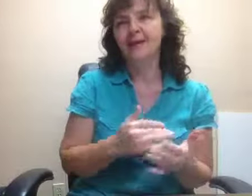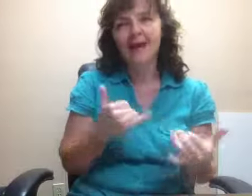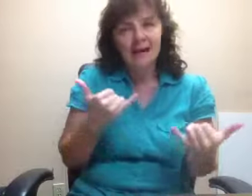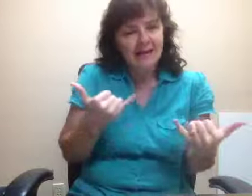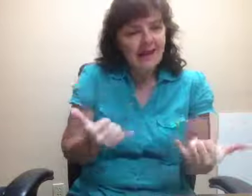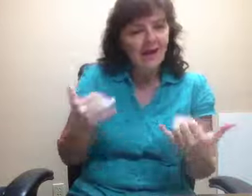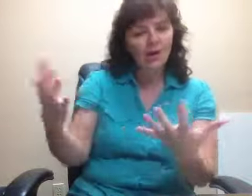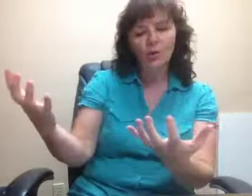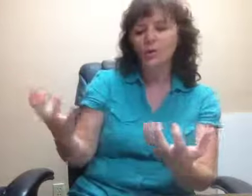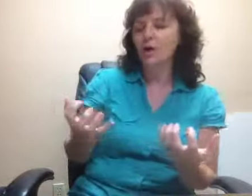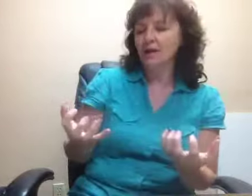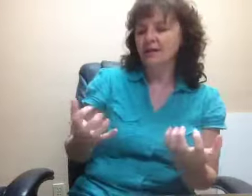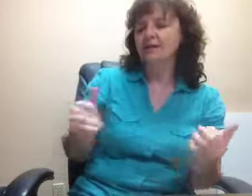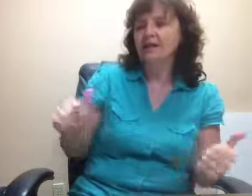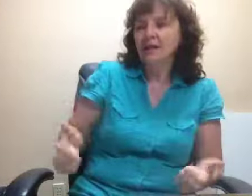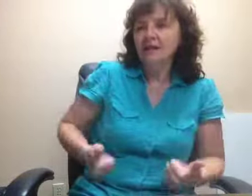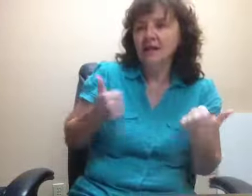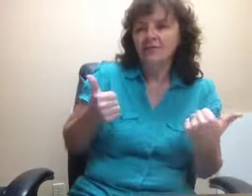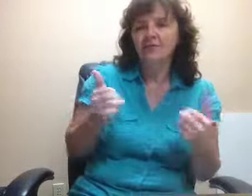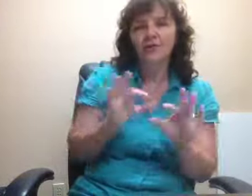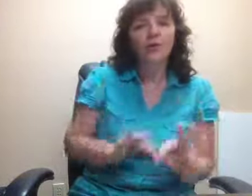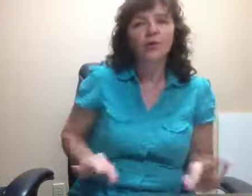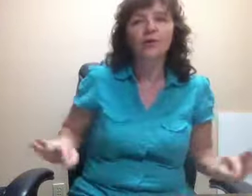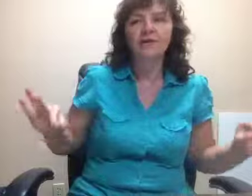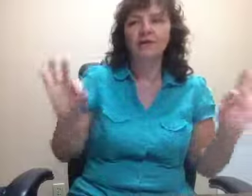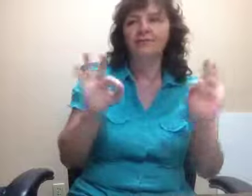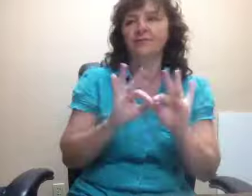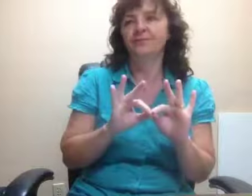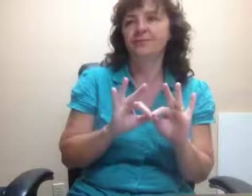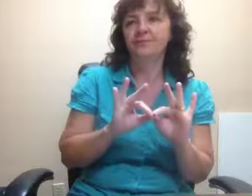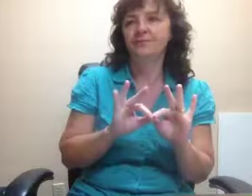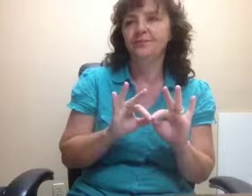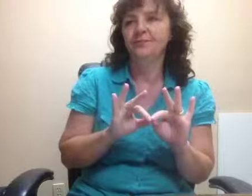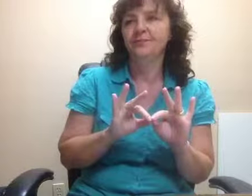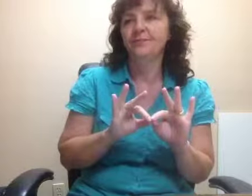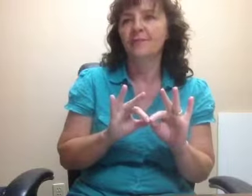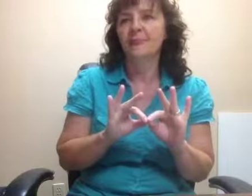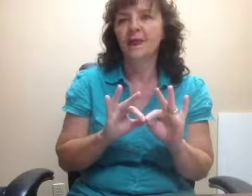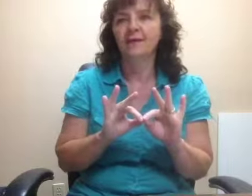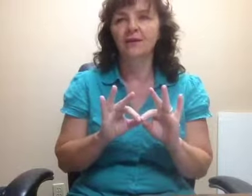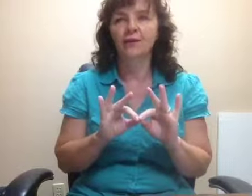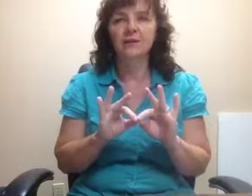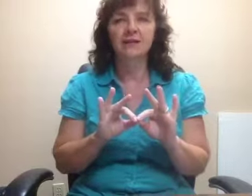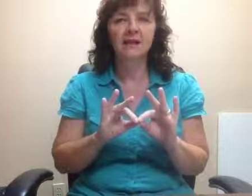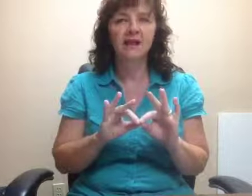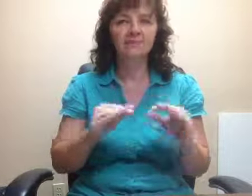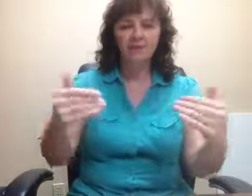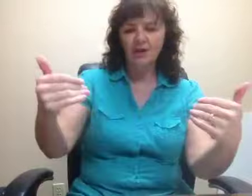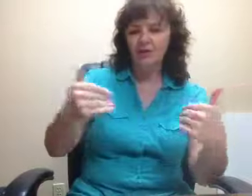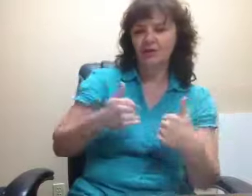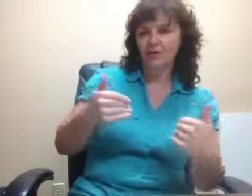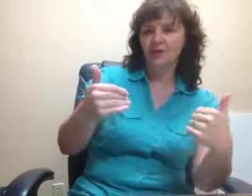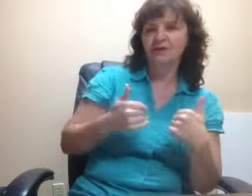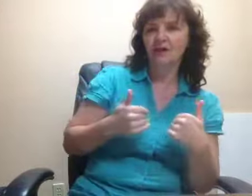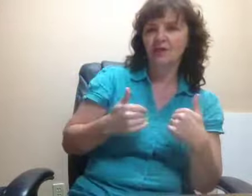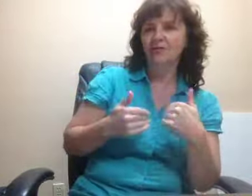Now want life worthy. And the chorus again. Focus self.